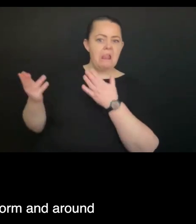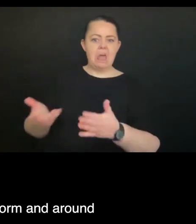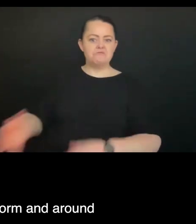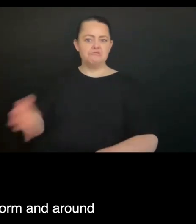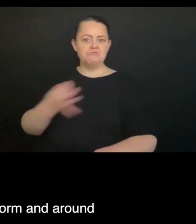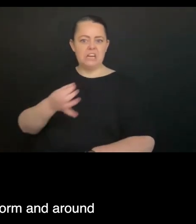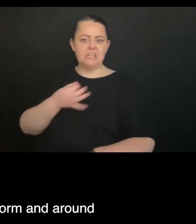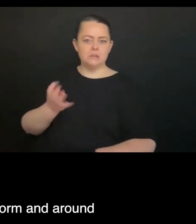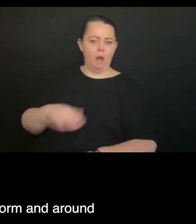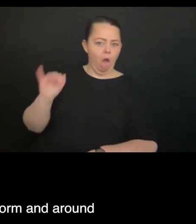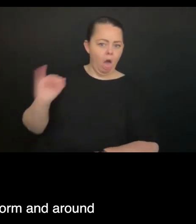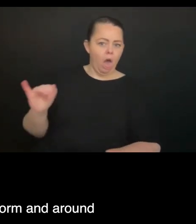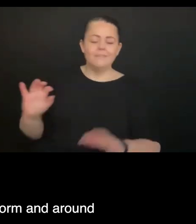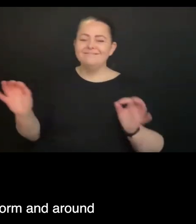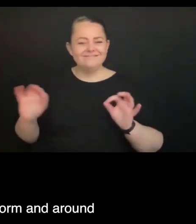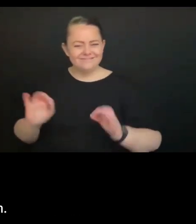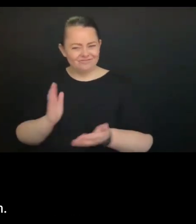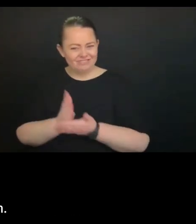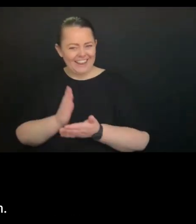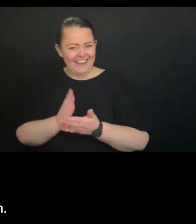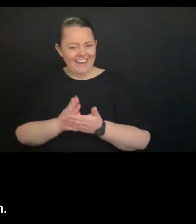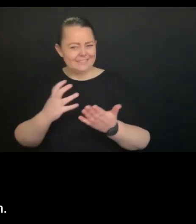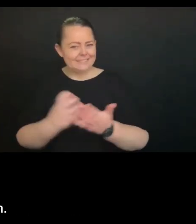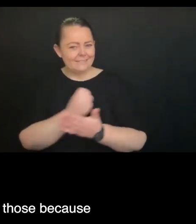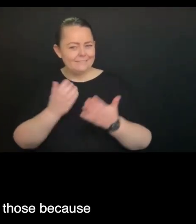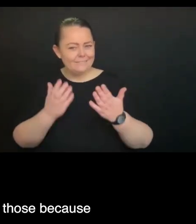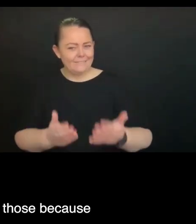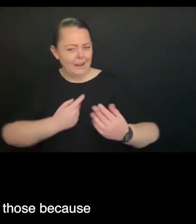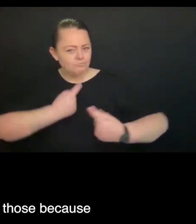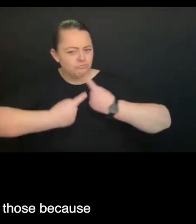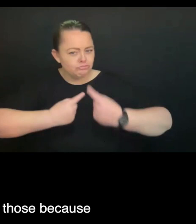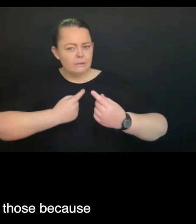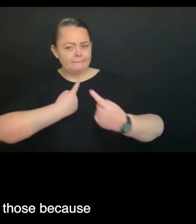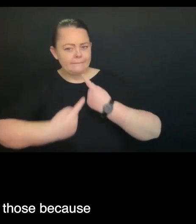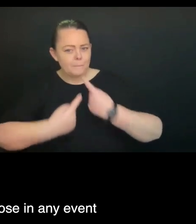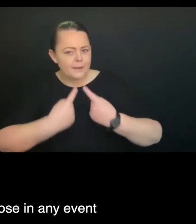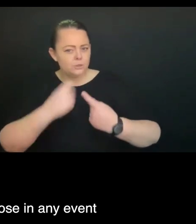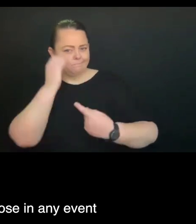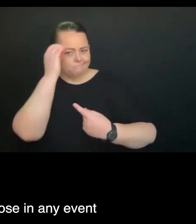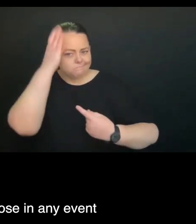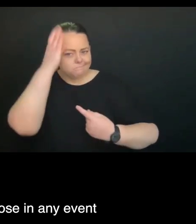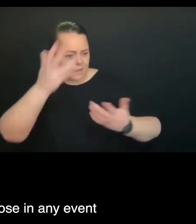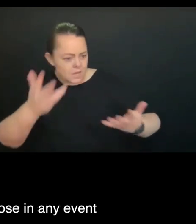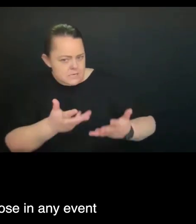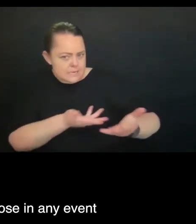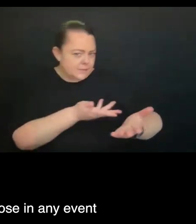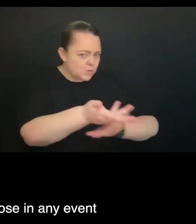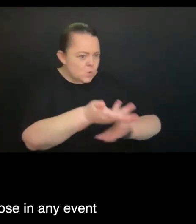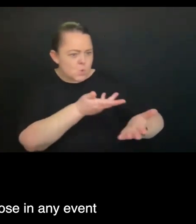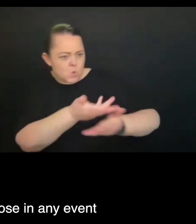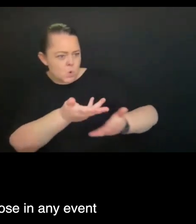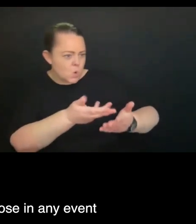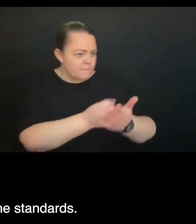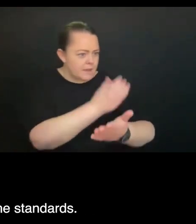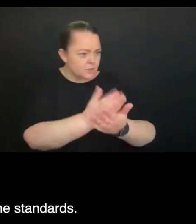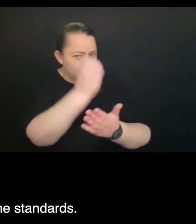around the broader support at home reform and around the broader reform. I might just touch on a couple of those because I think you'll be able to answer those in any